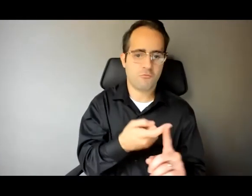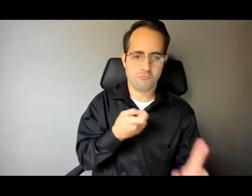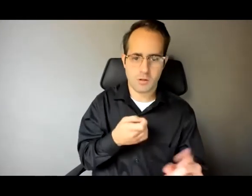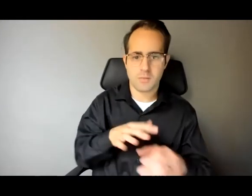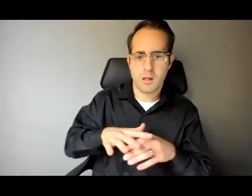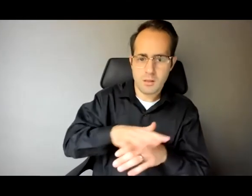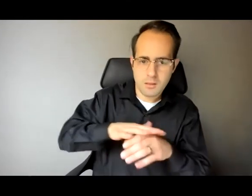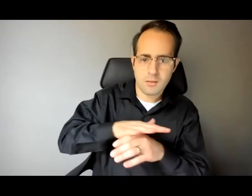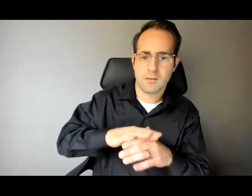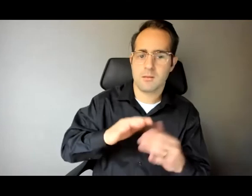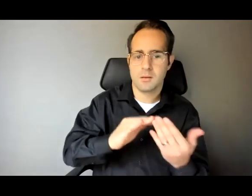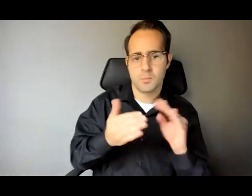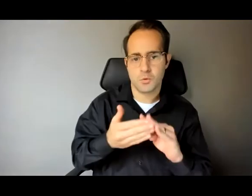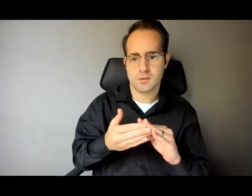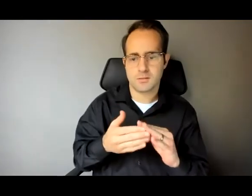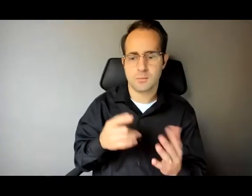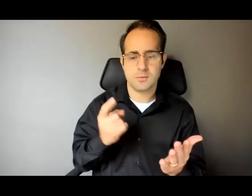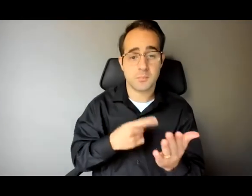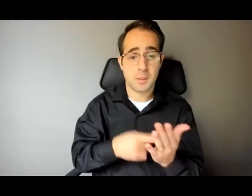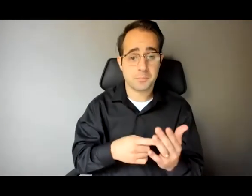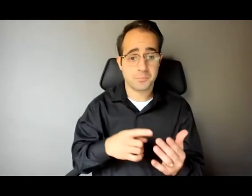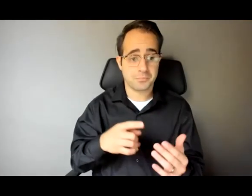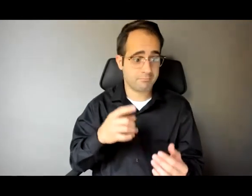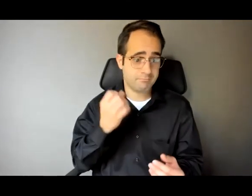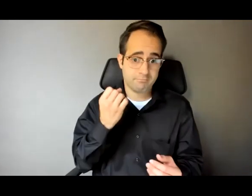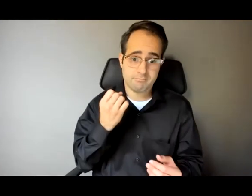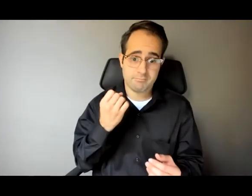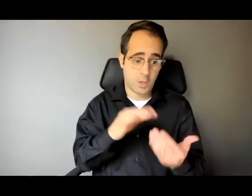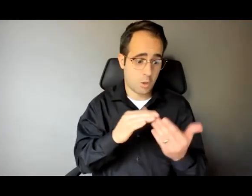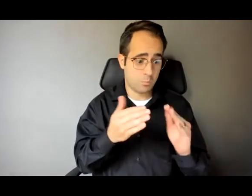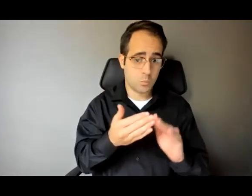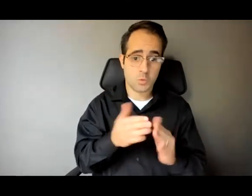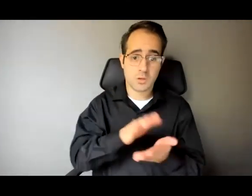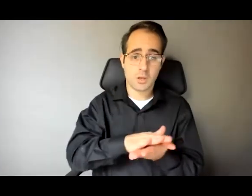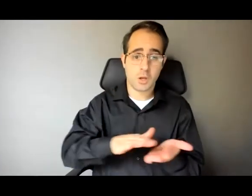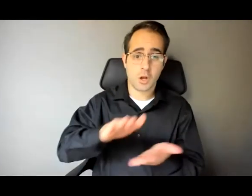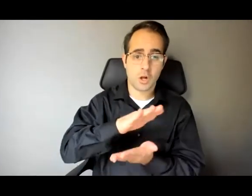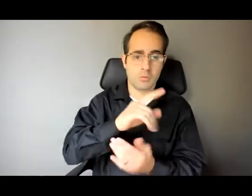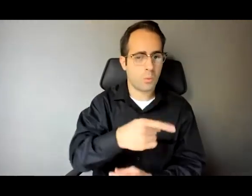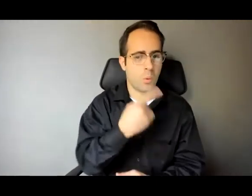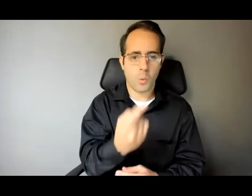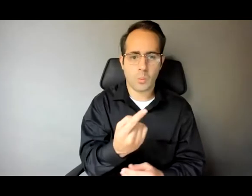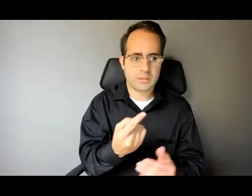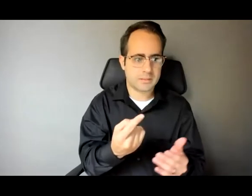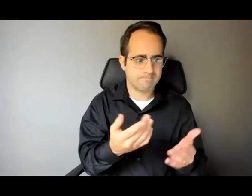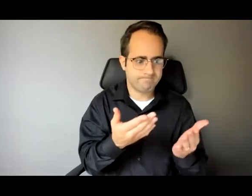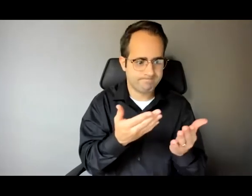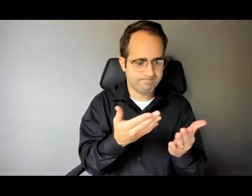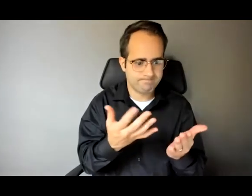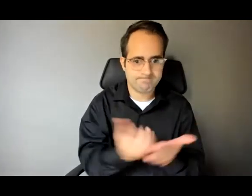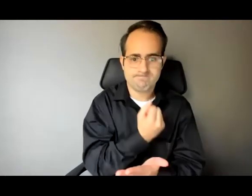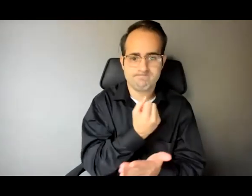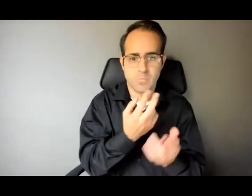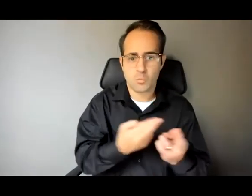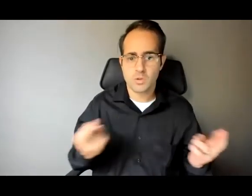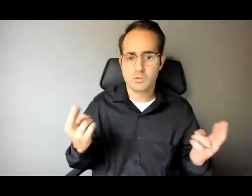that where the community college is the only resource the primary resource so if we can get an institution that